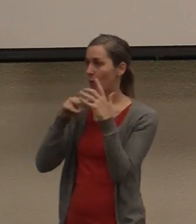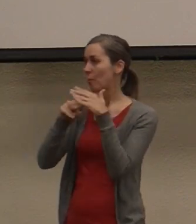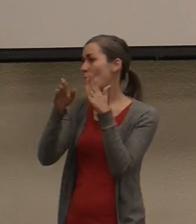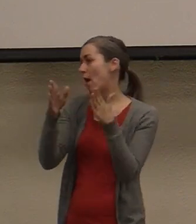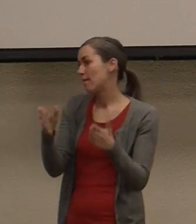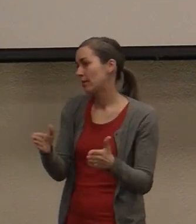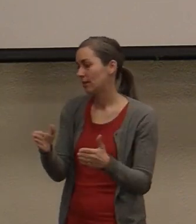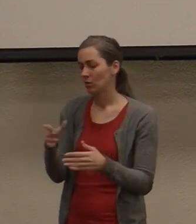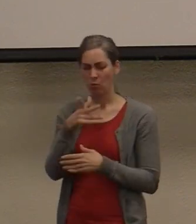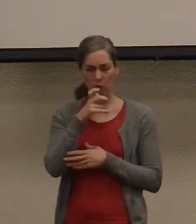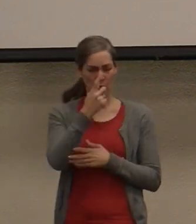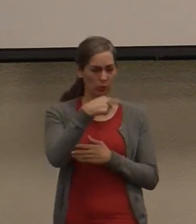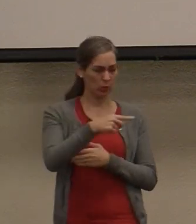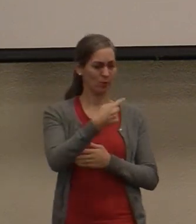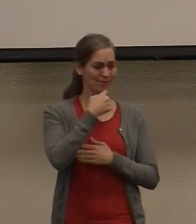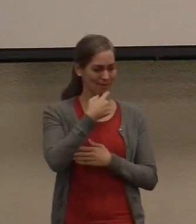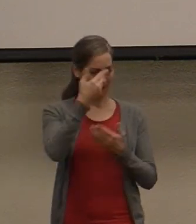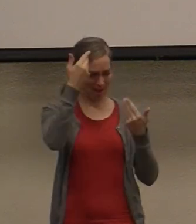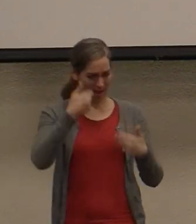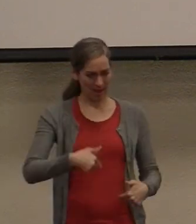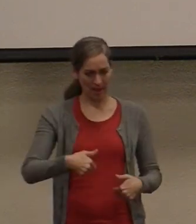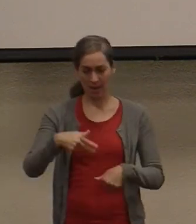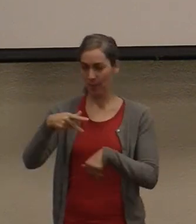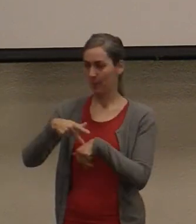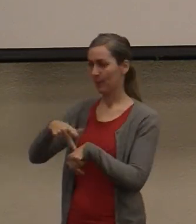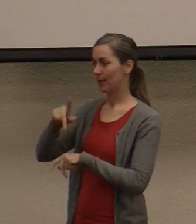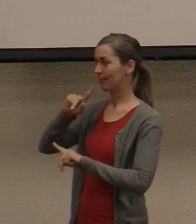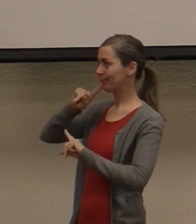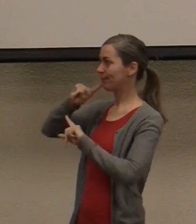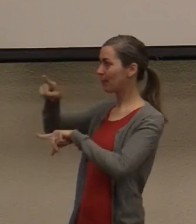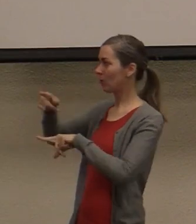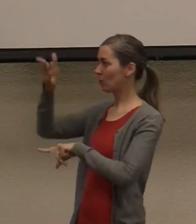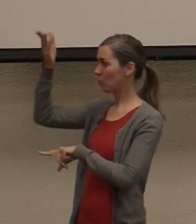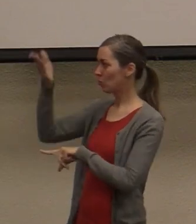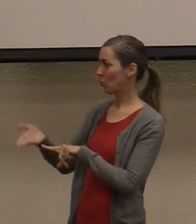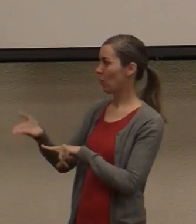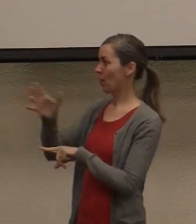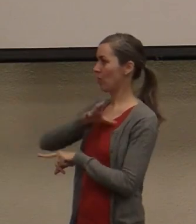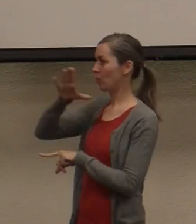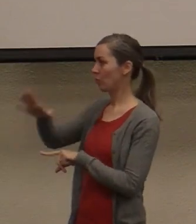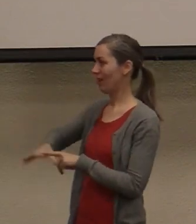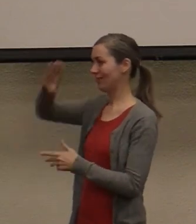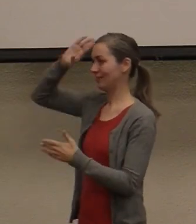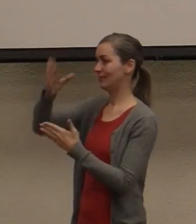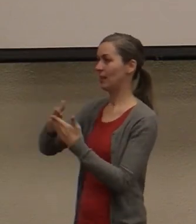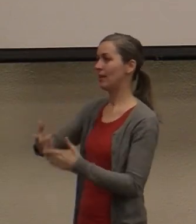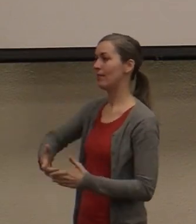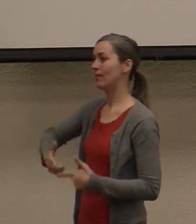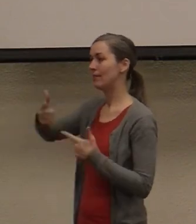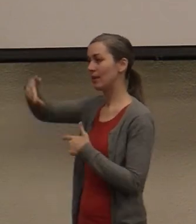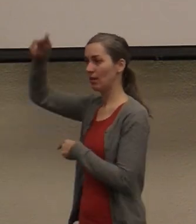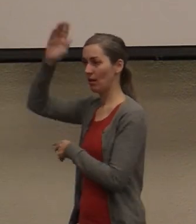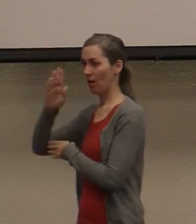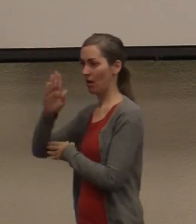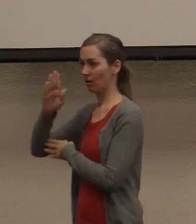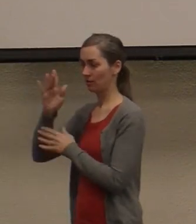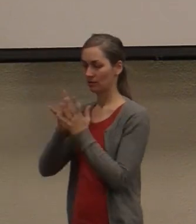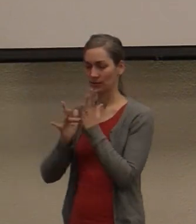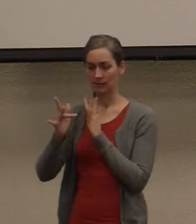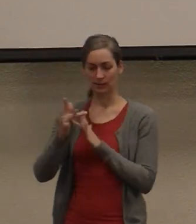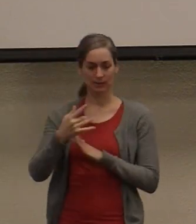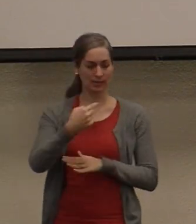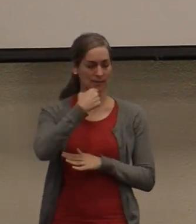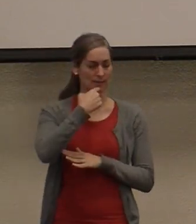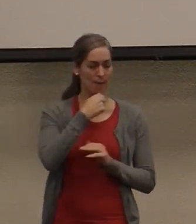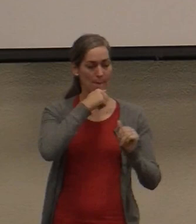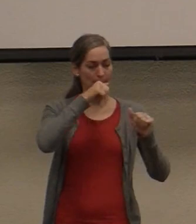who do you say I am? And Simon Peter answered, you are the Christ, the Son of the living God. Jesus replied,